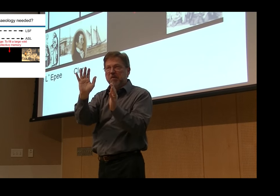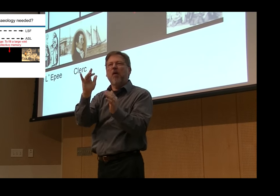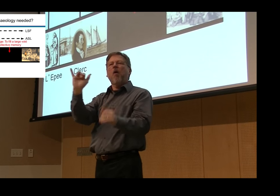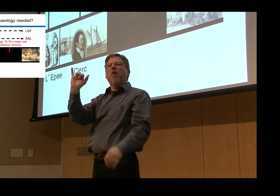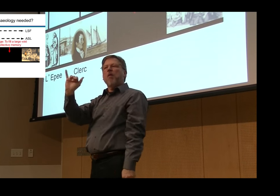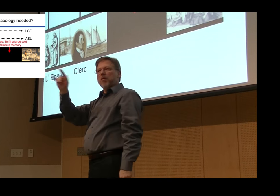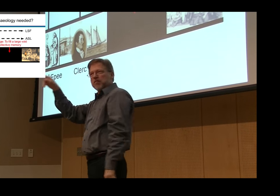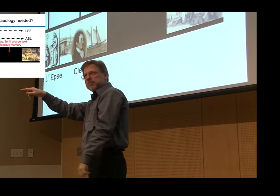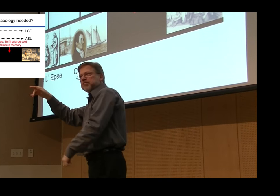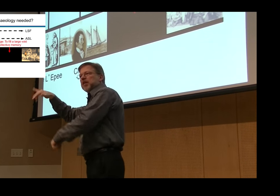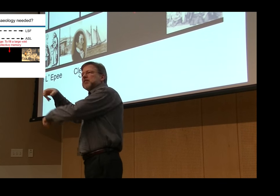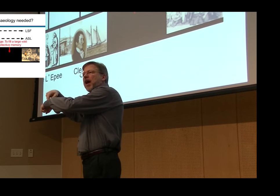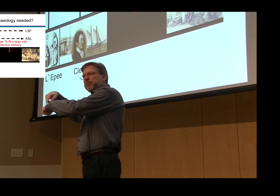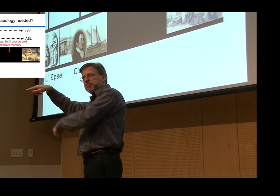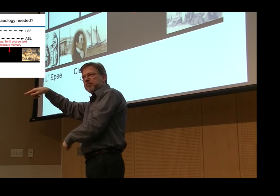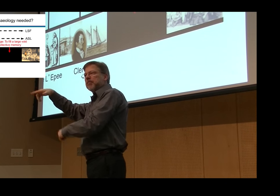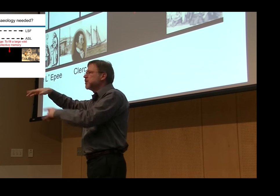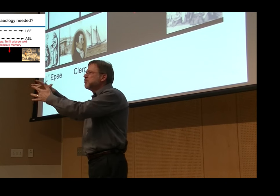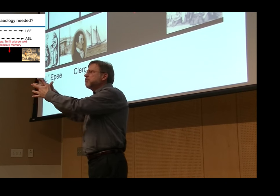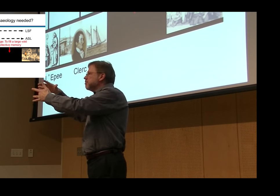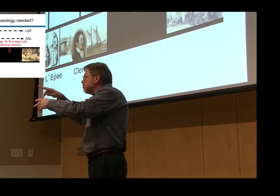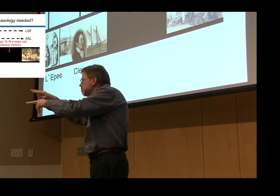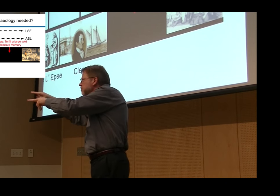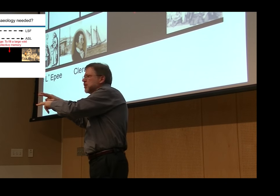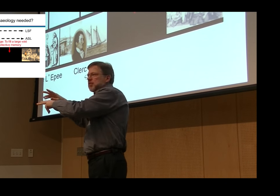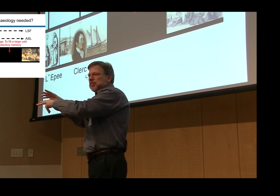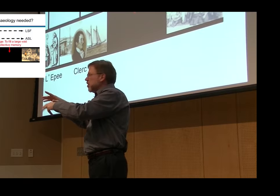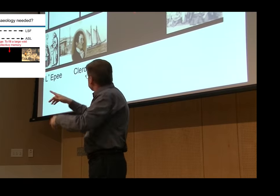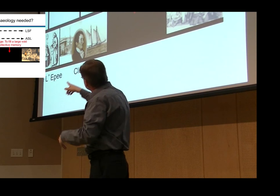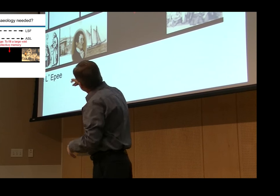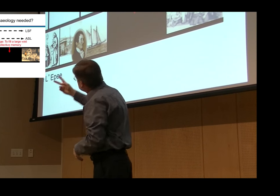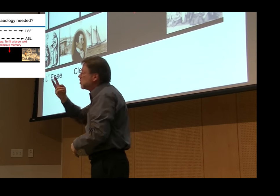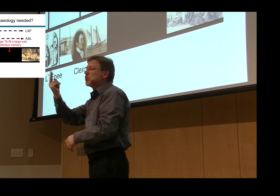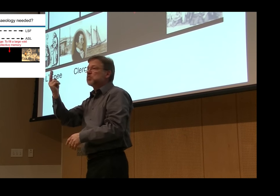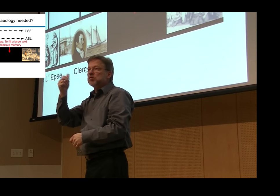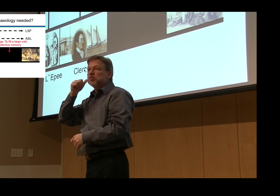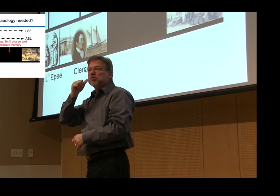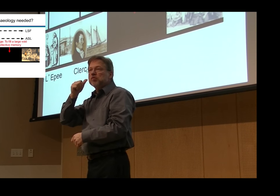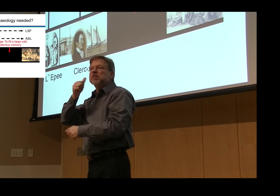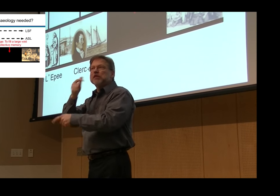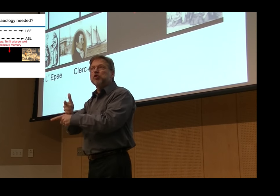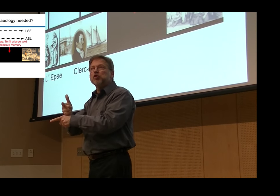We all are familiar with De La Paye in 1760. During the American Revolution,